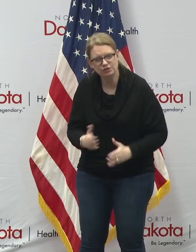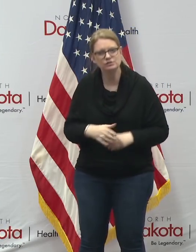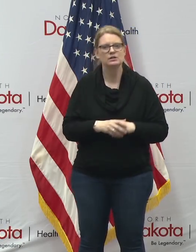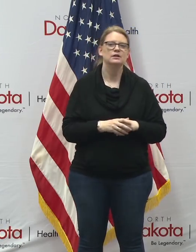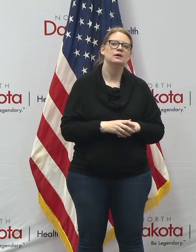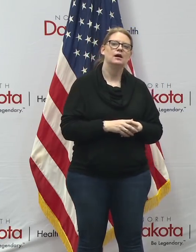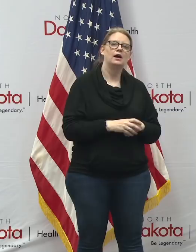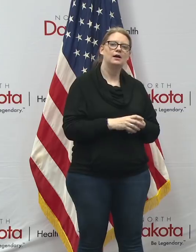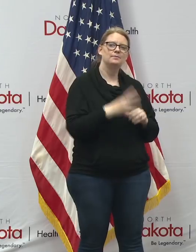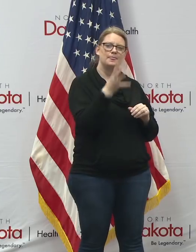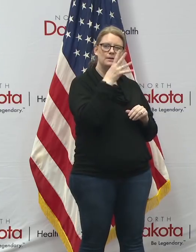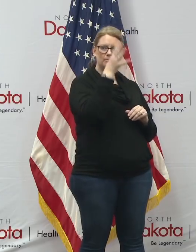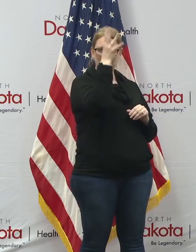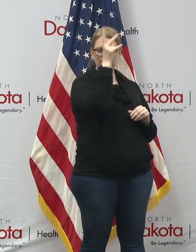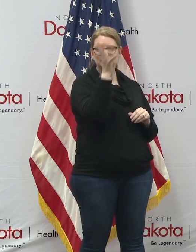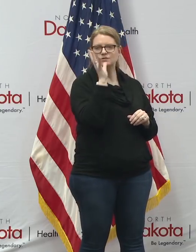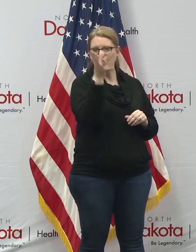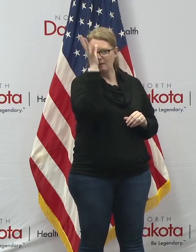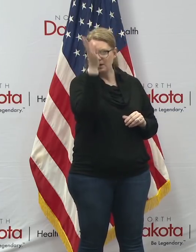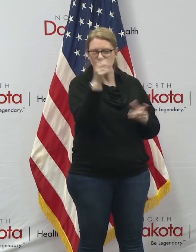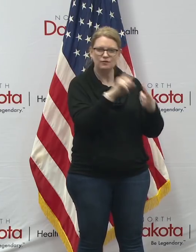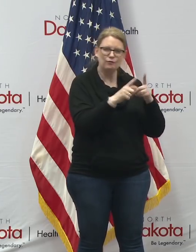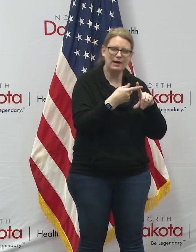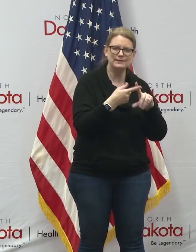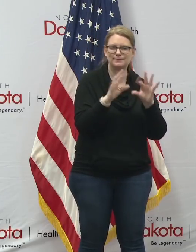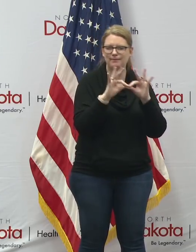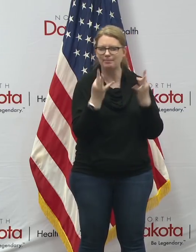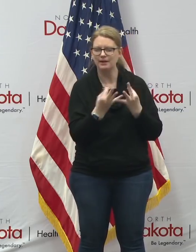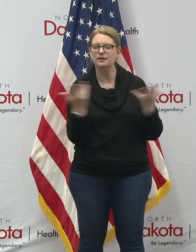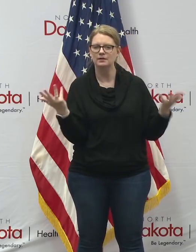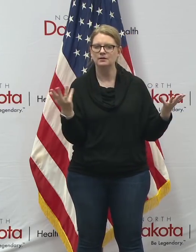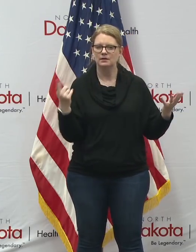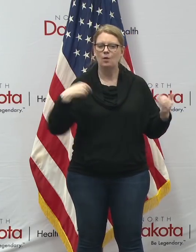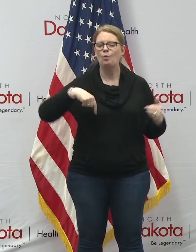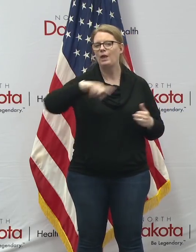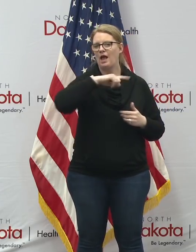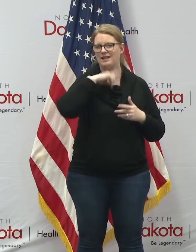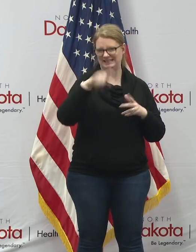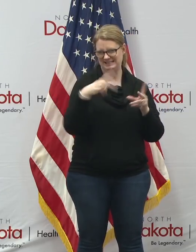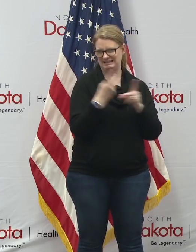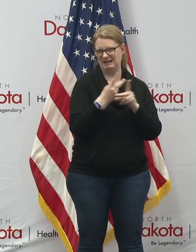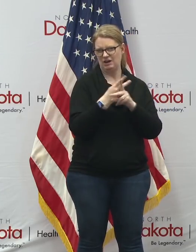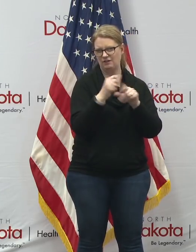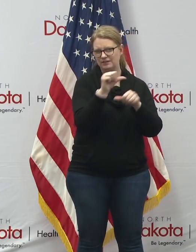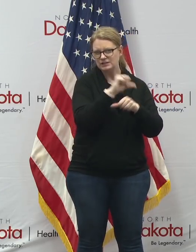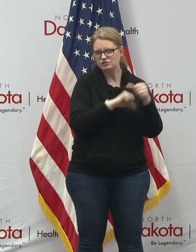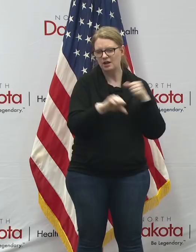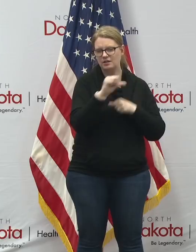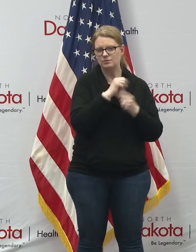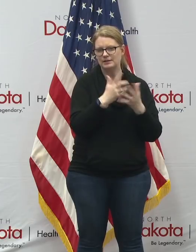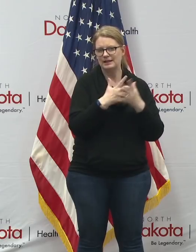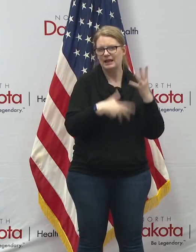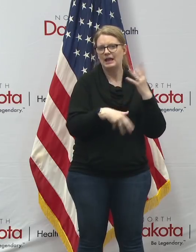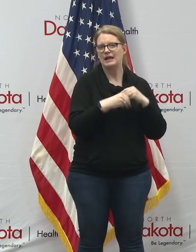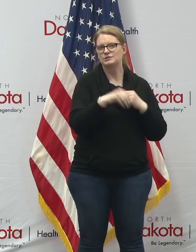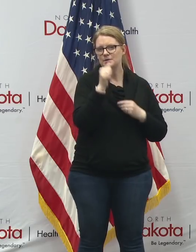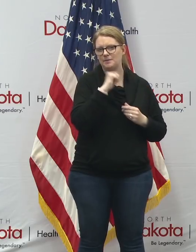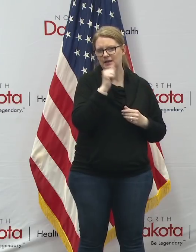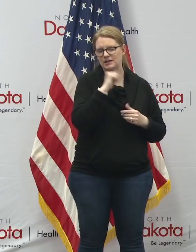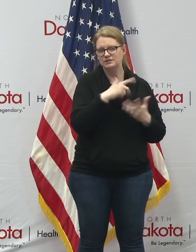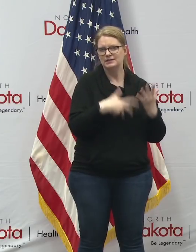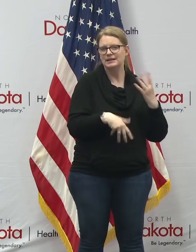your you know parents grandparents and friends and relatives because we all need to look after each other with a little bit of extra patience a little extra